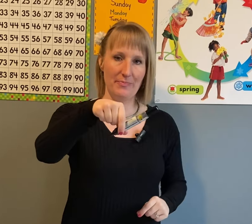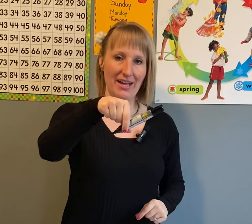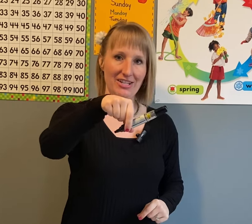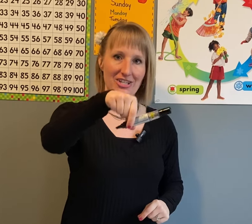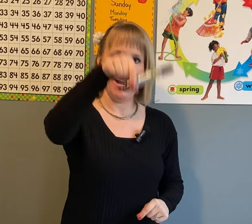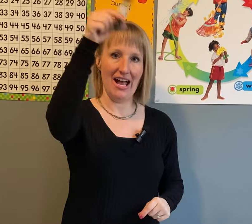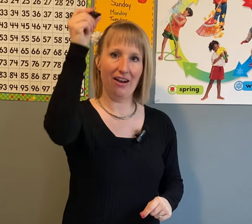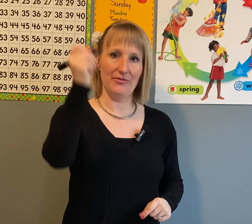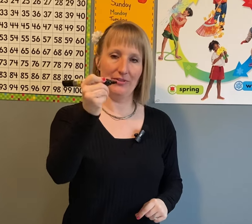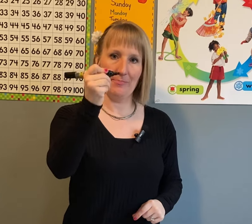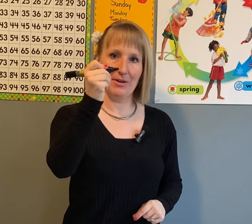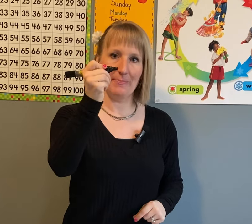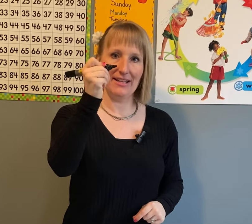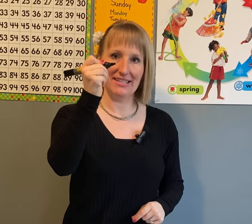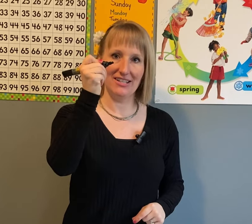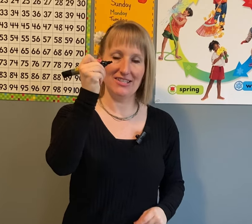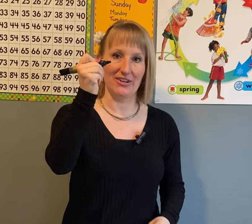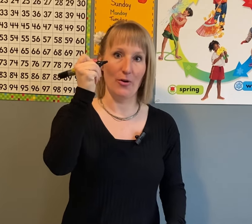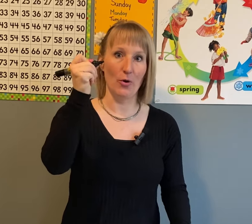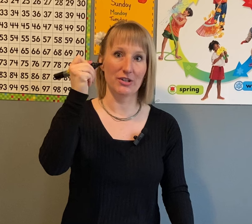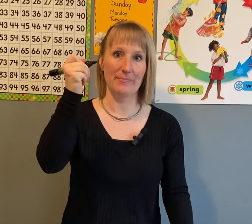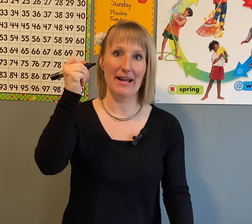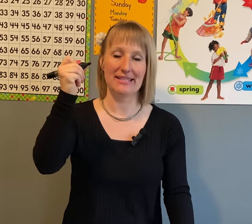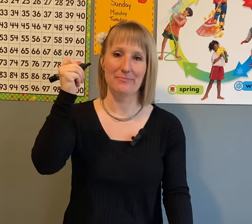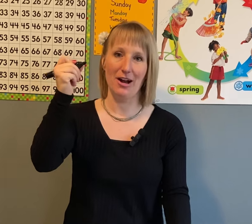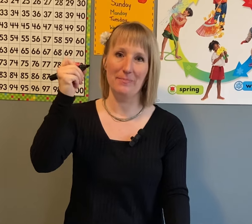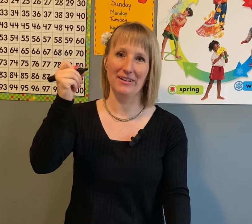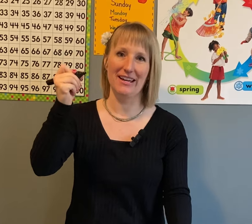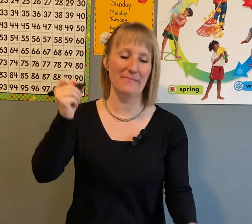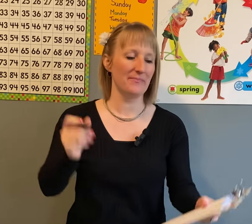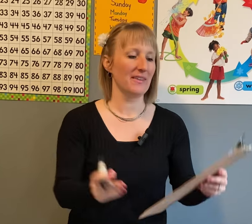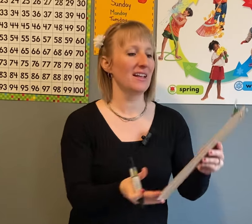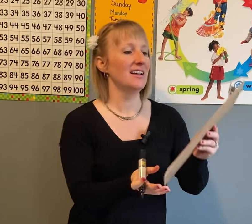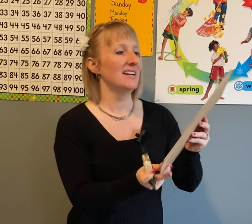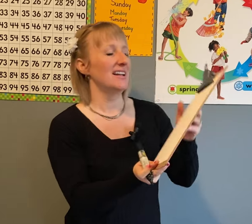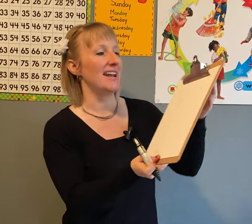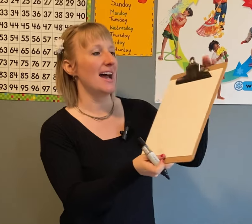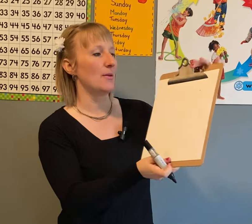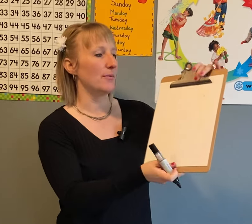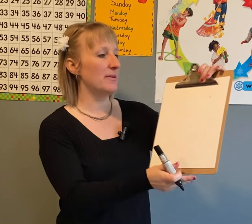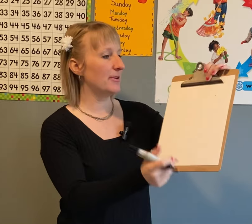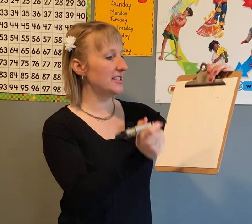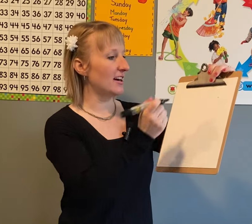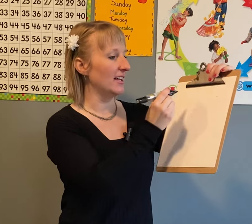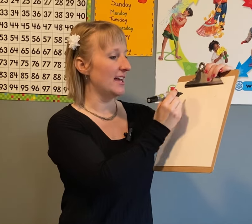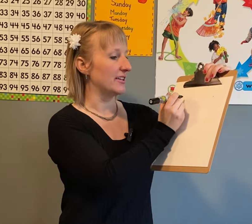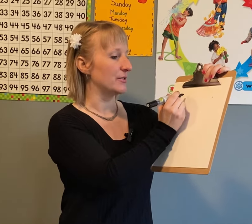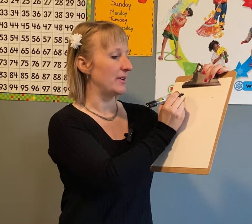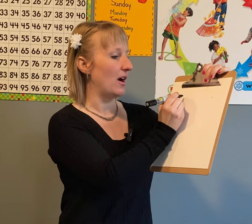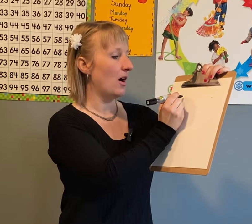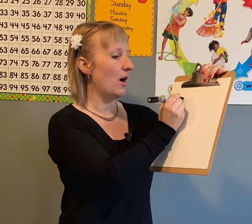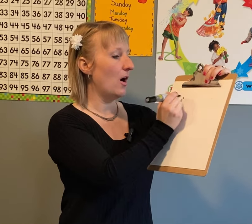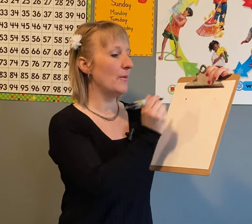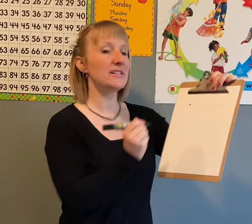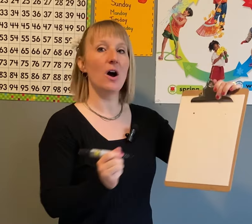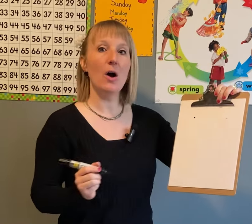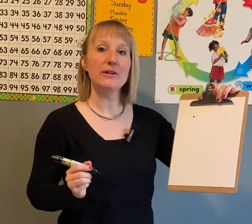pinch and flip your pencil so you're holding your pencil properly. Now when we print our letters we always, always,